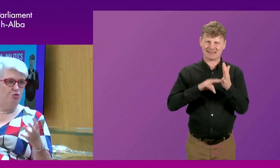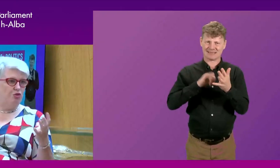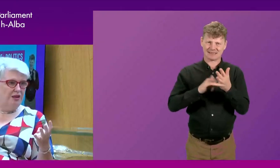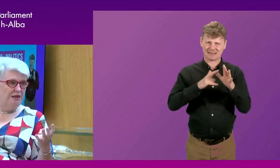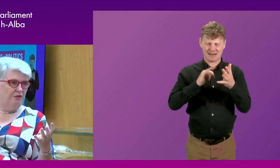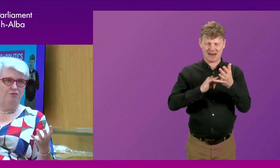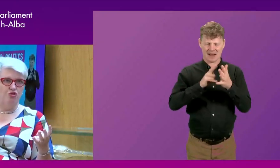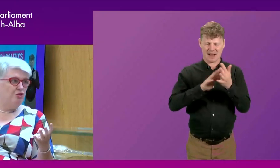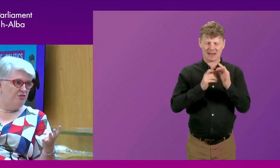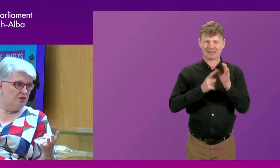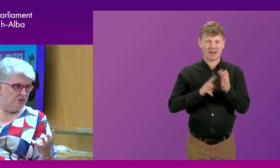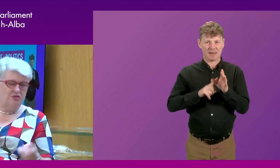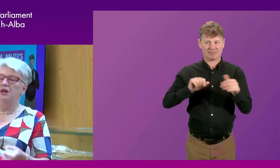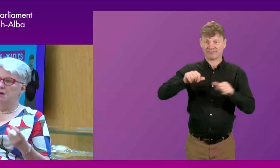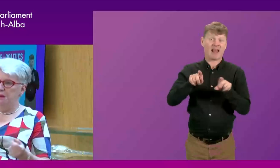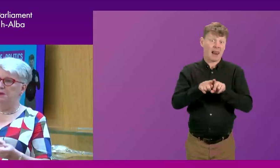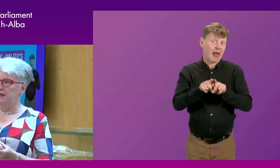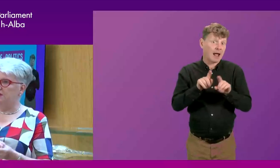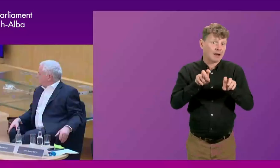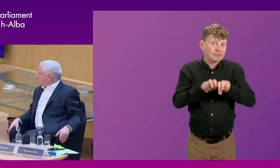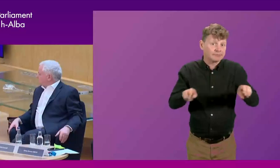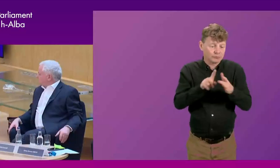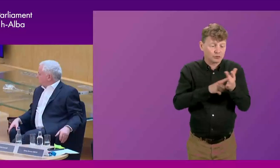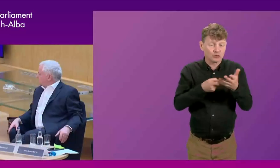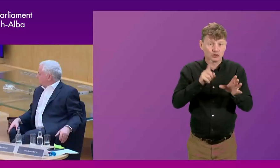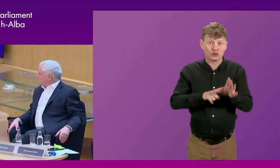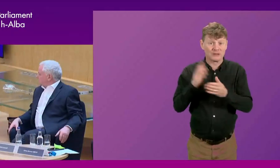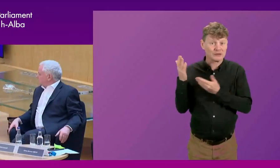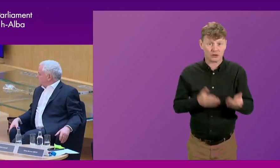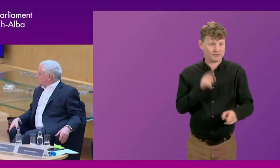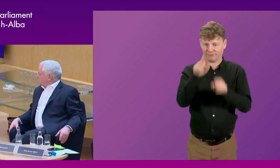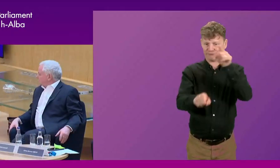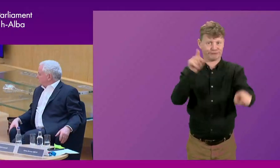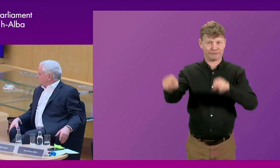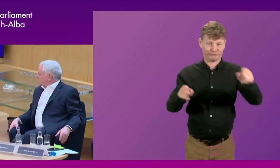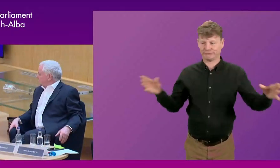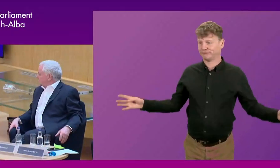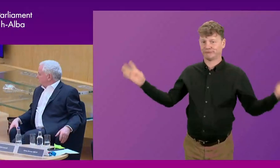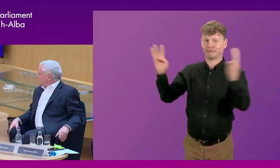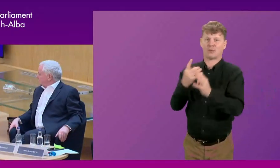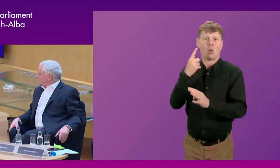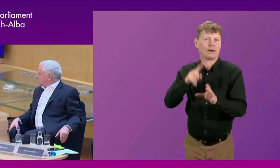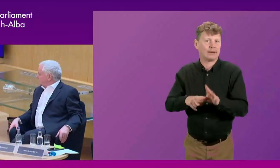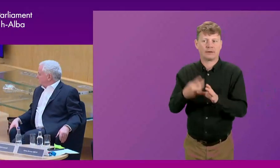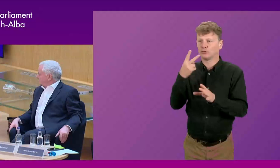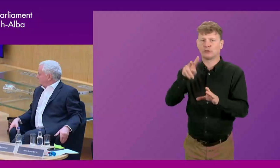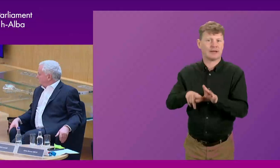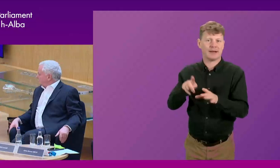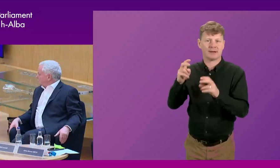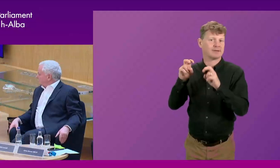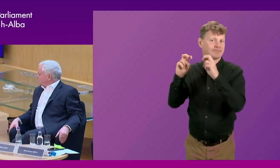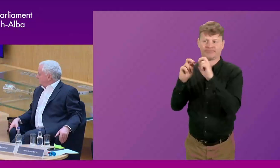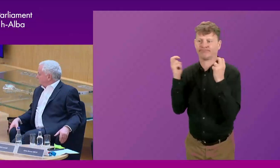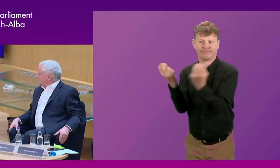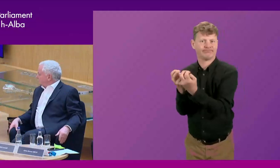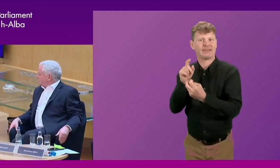rote, like jury service. People elected to sit on a citizen's chamber for a year or two years, and be the